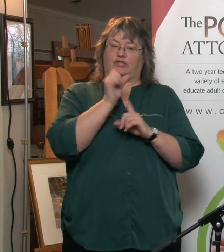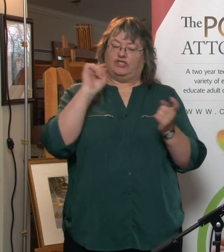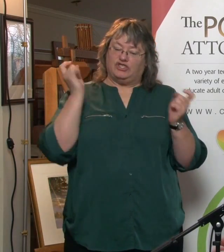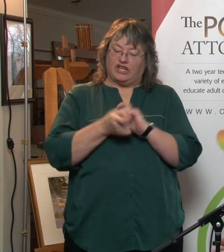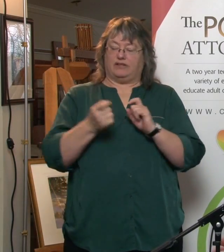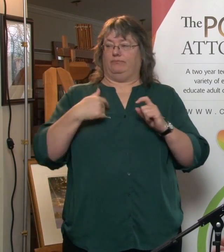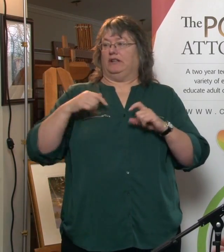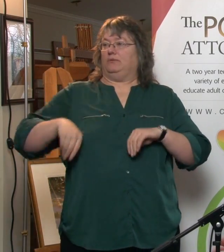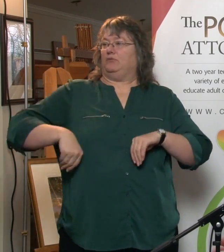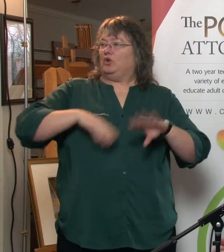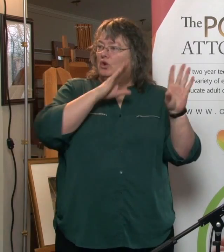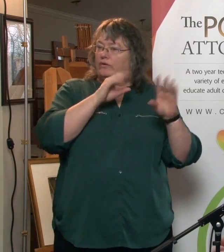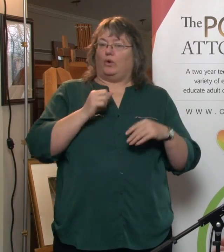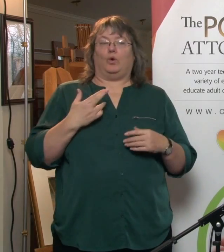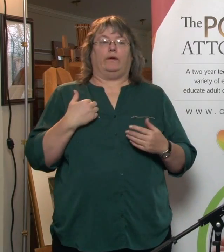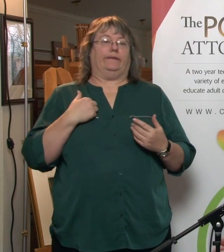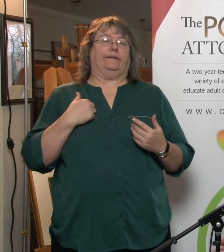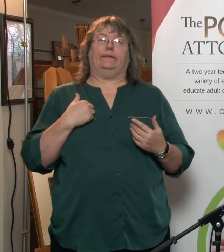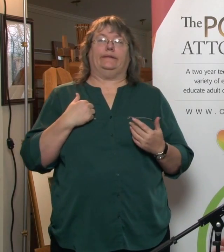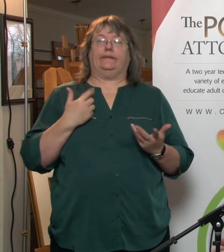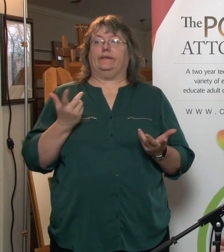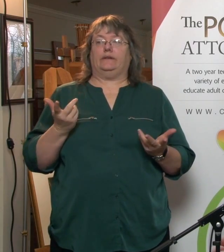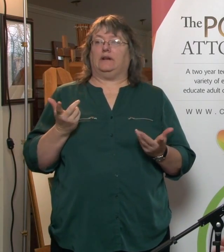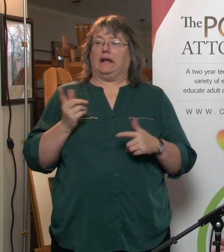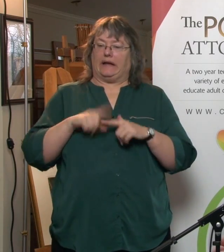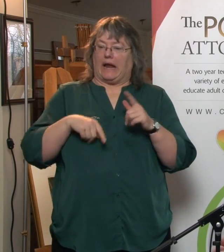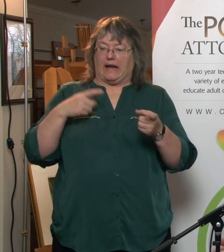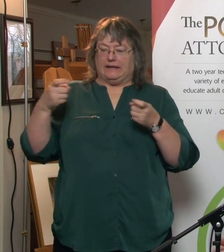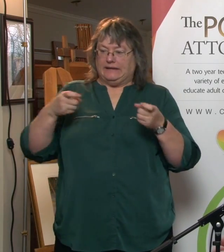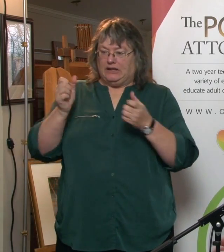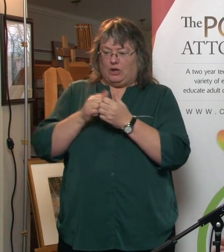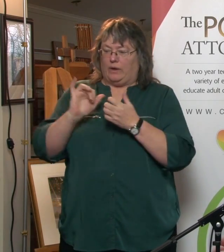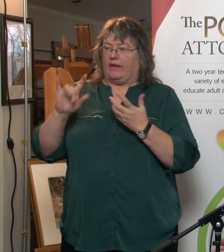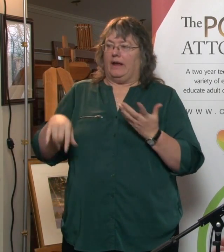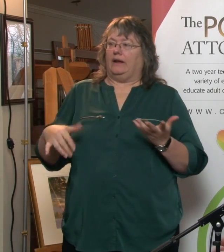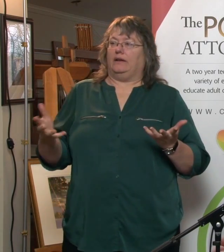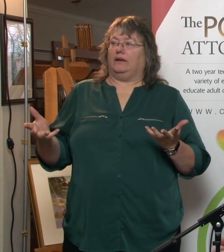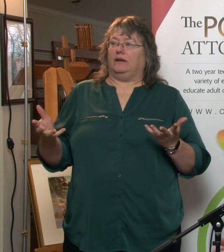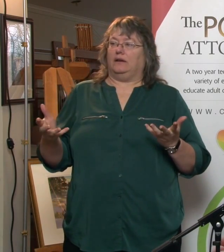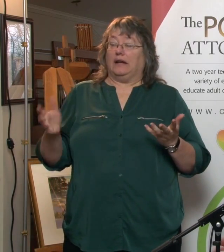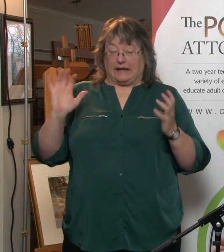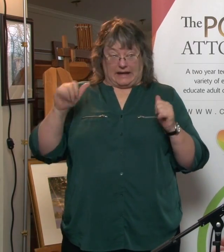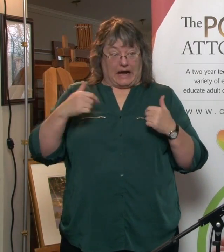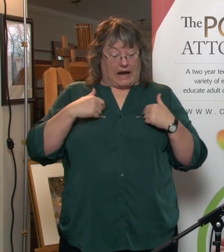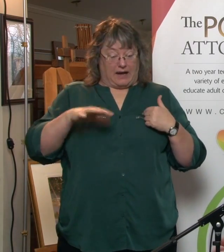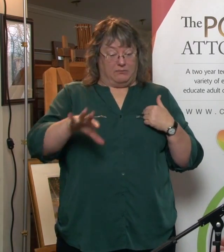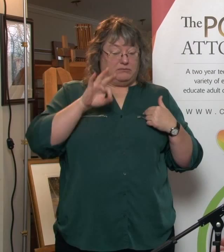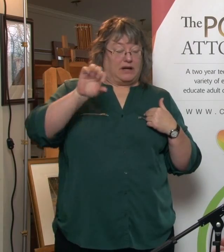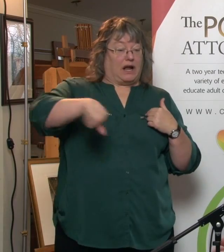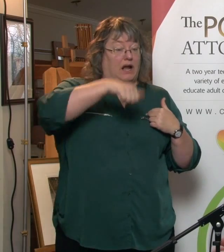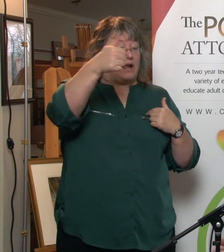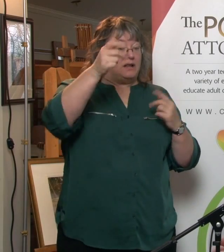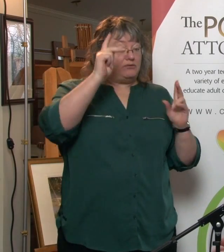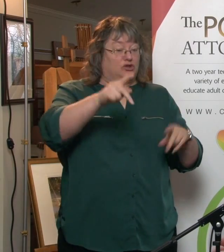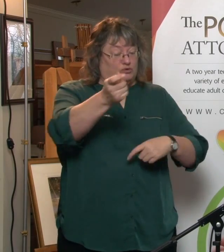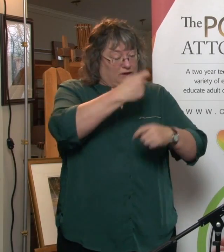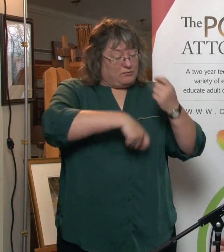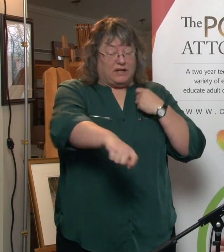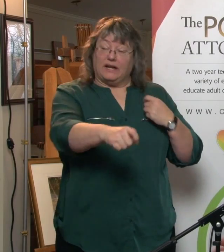moving or I'm not going to be able to deal with it anymore, can I then appoint someone to be the new power of attorney